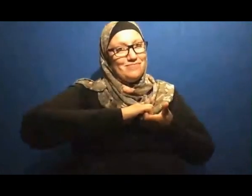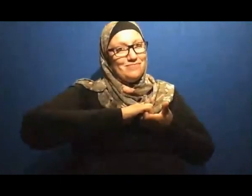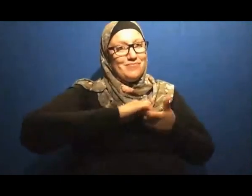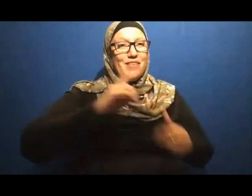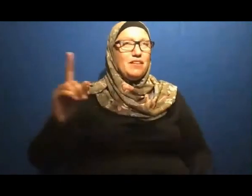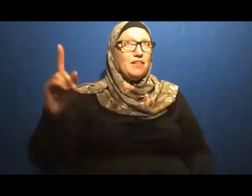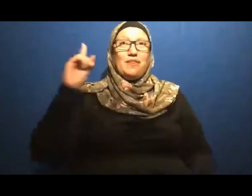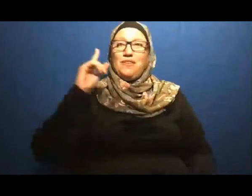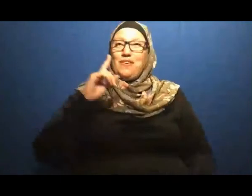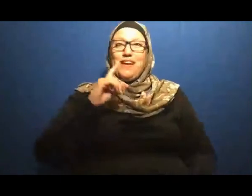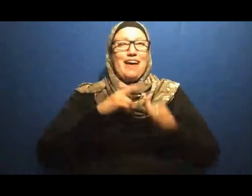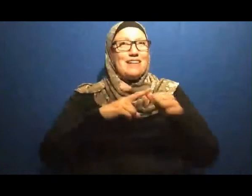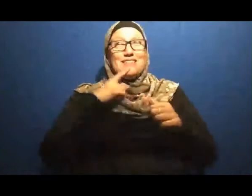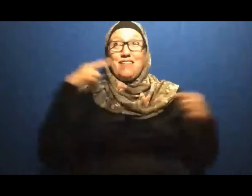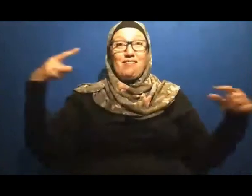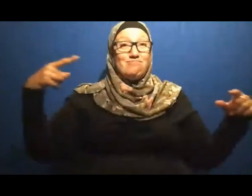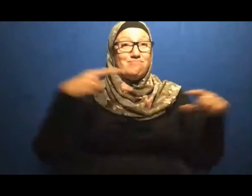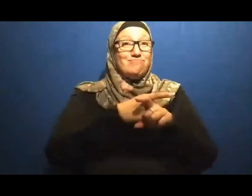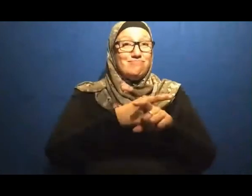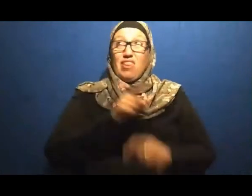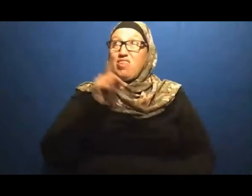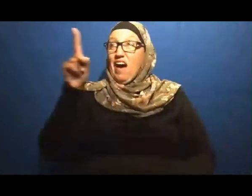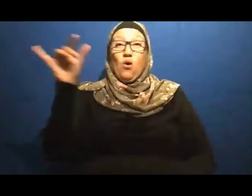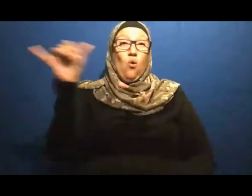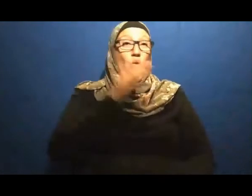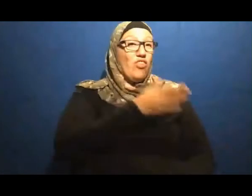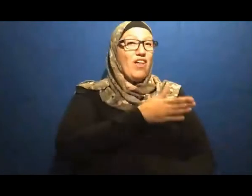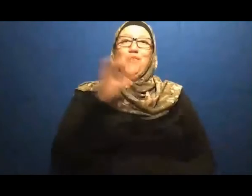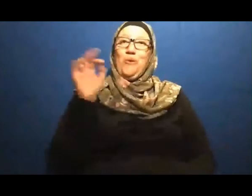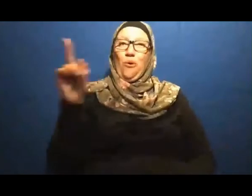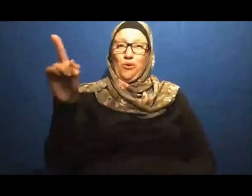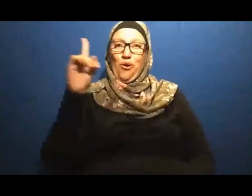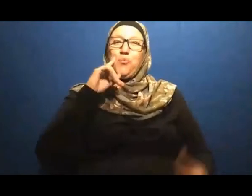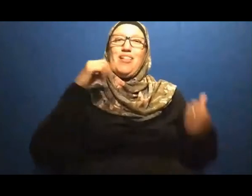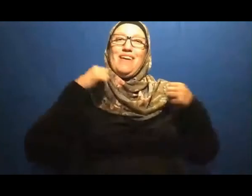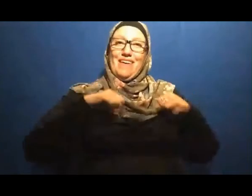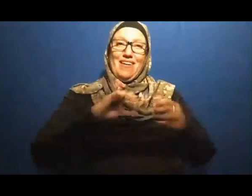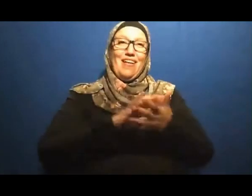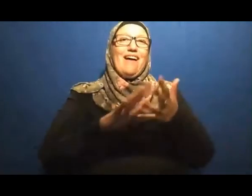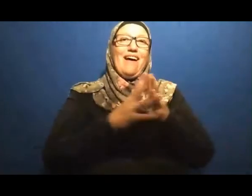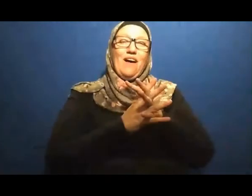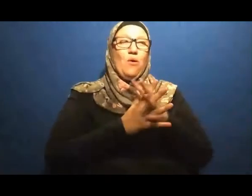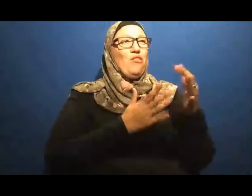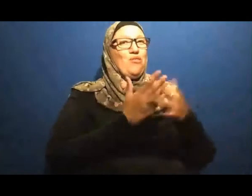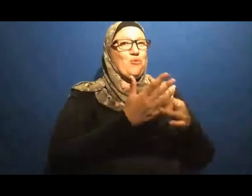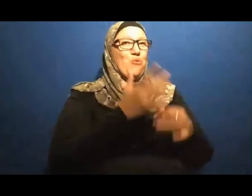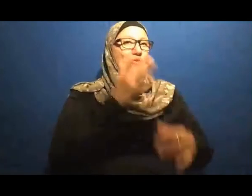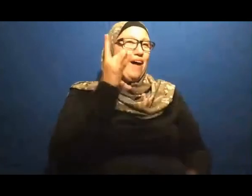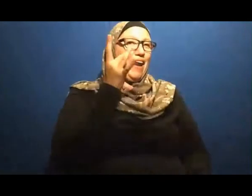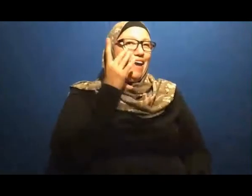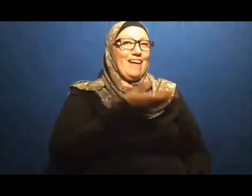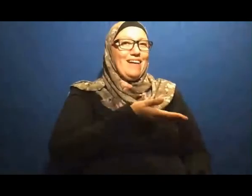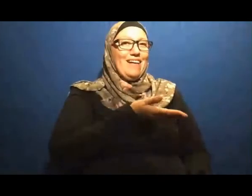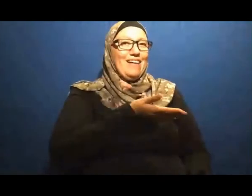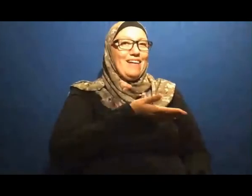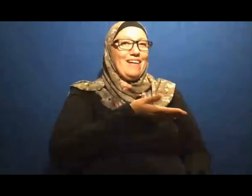no paradox My dear I heal Through the honey The final healer The ultimate healer Is me But I do it